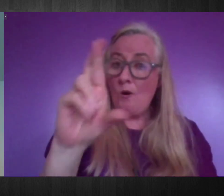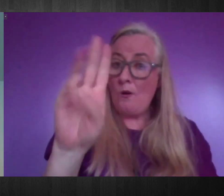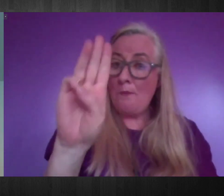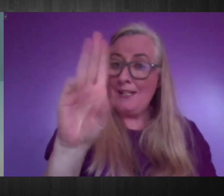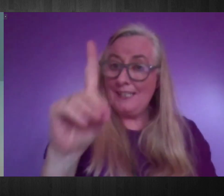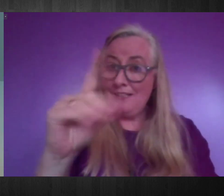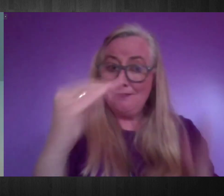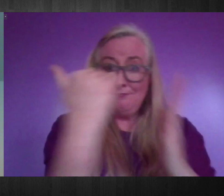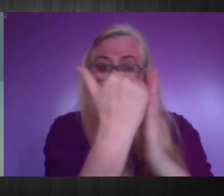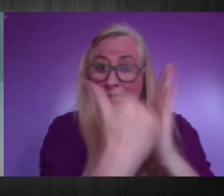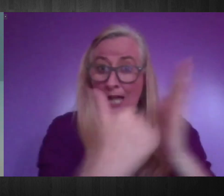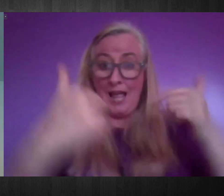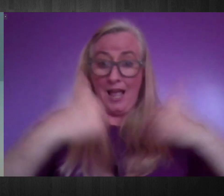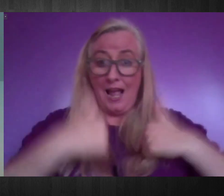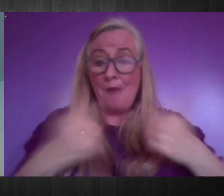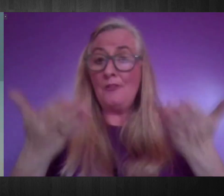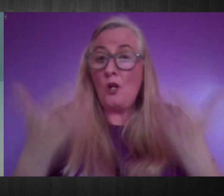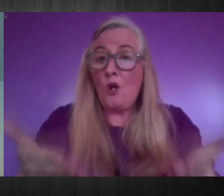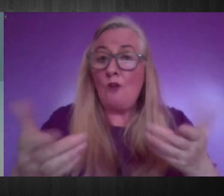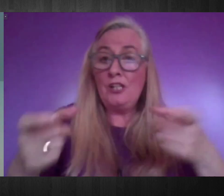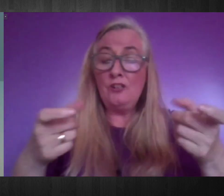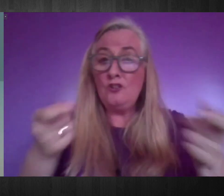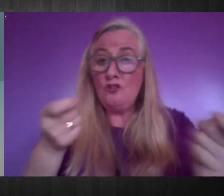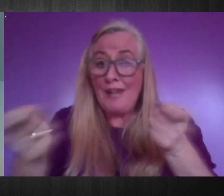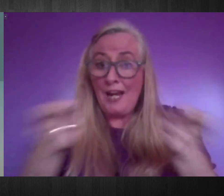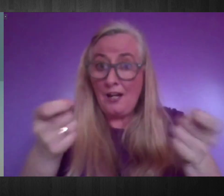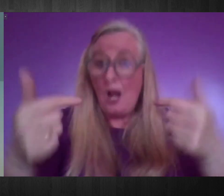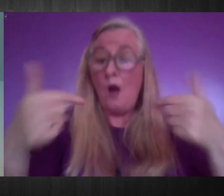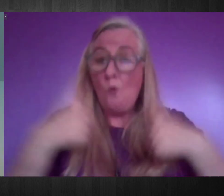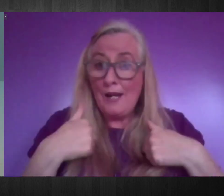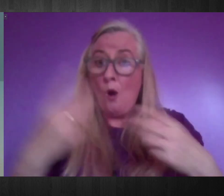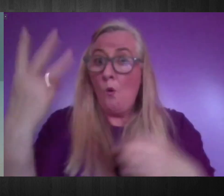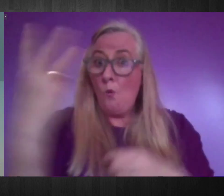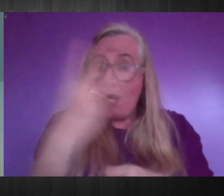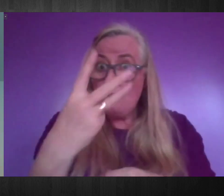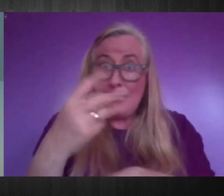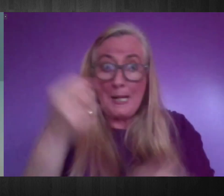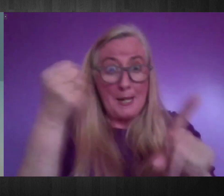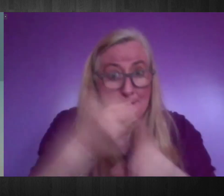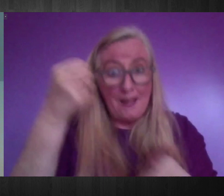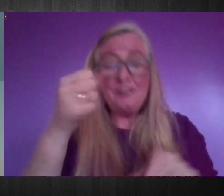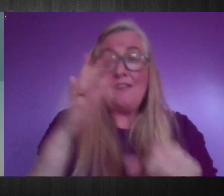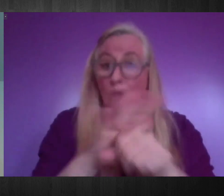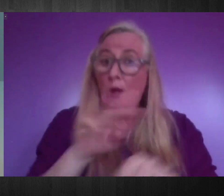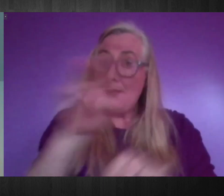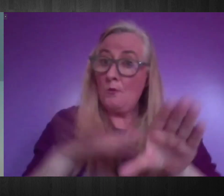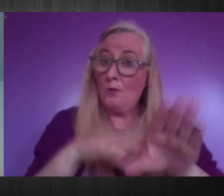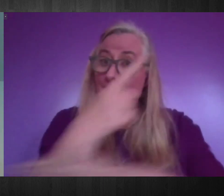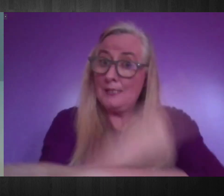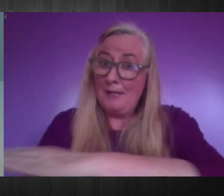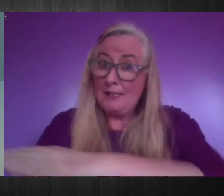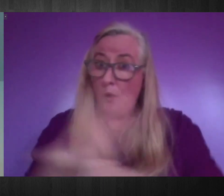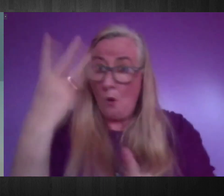I'm the current Chair of this Committee, and we have been actively monitoring the impact of the crisis on persons with disability, and the Committee